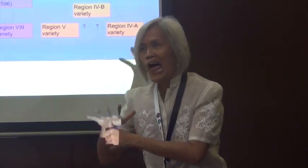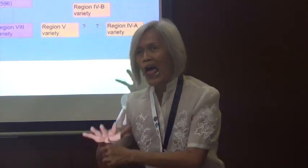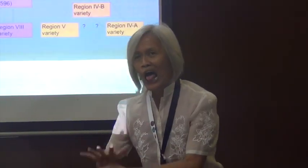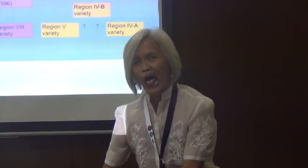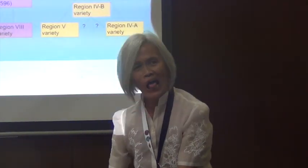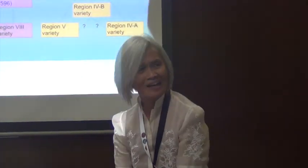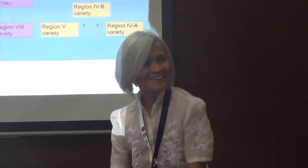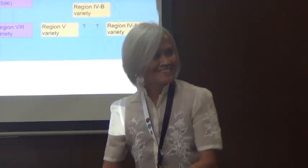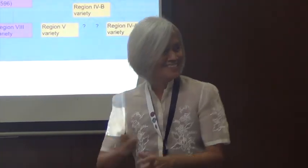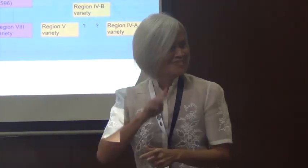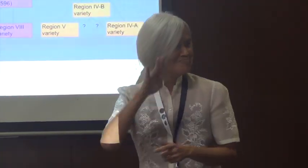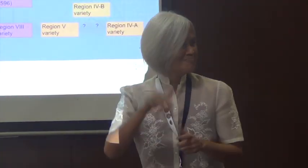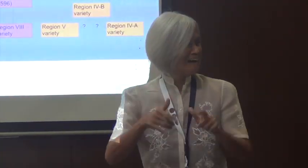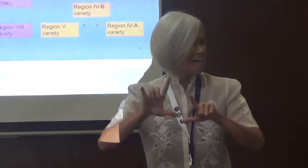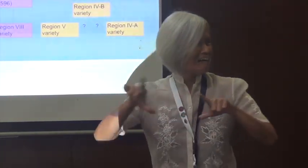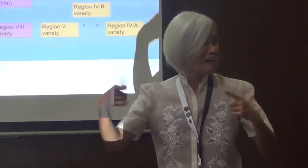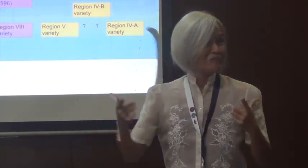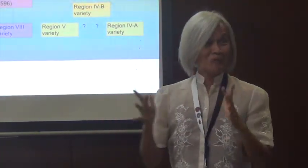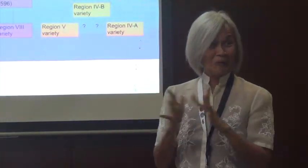you know, language contact.